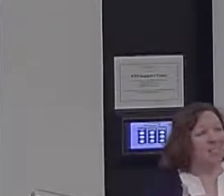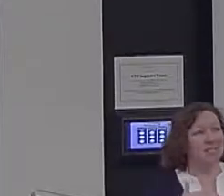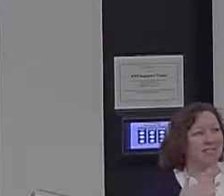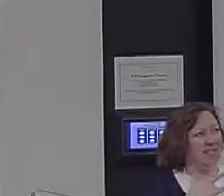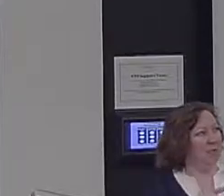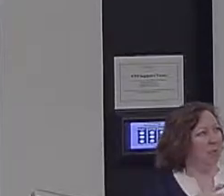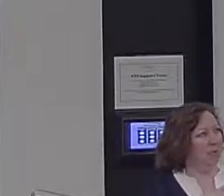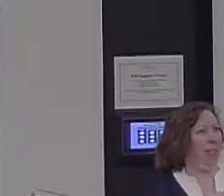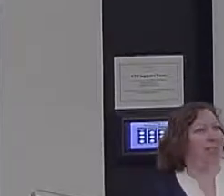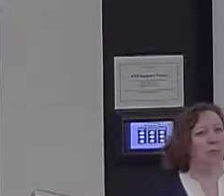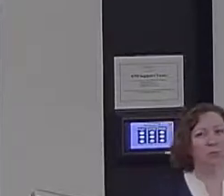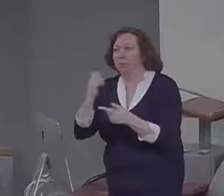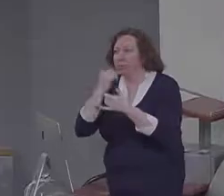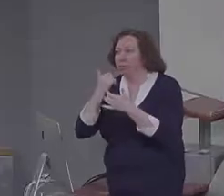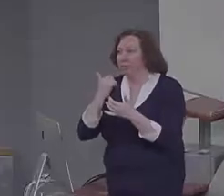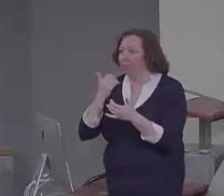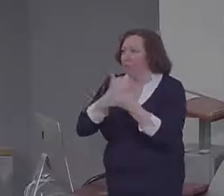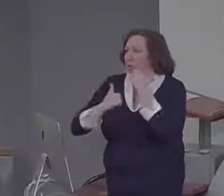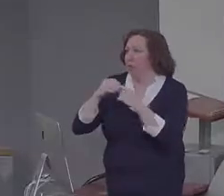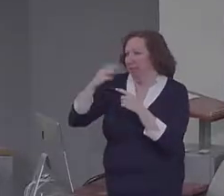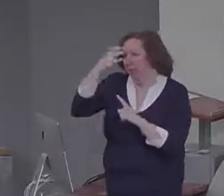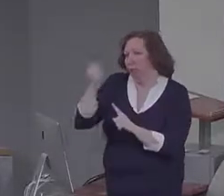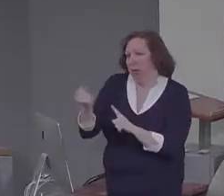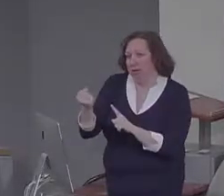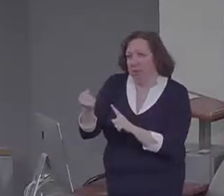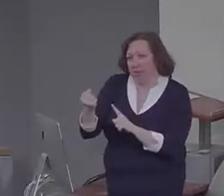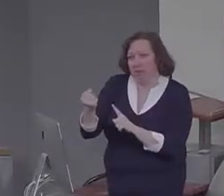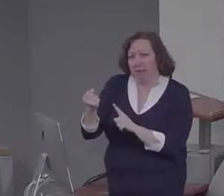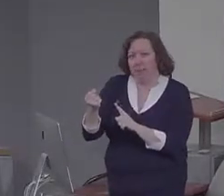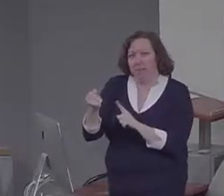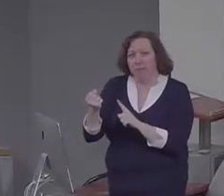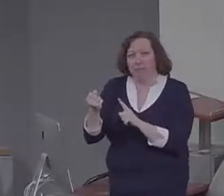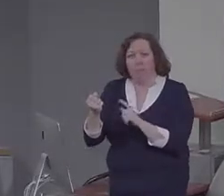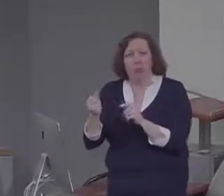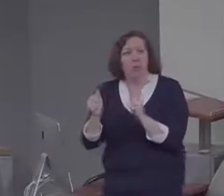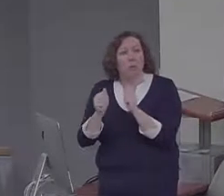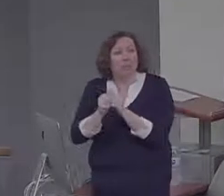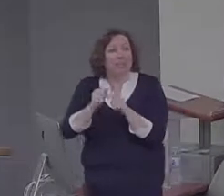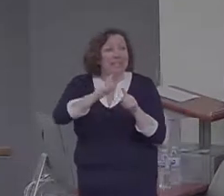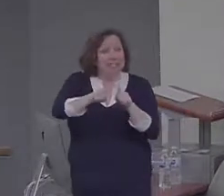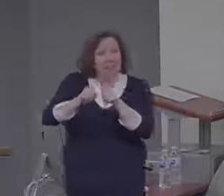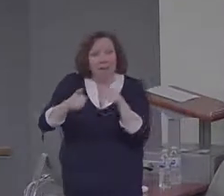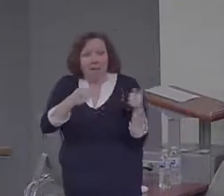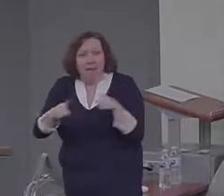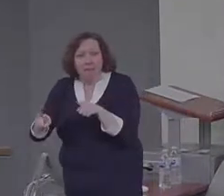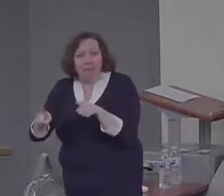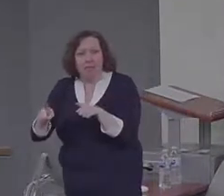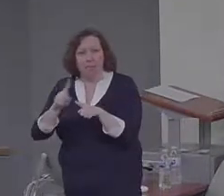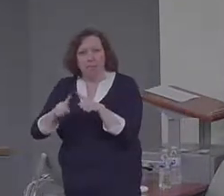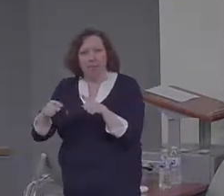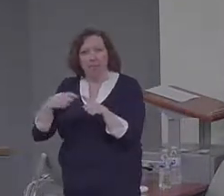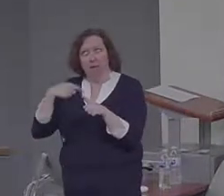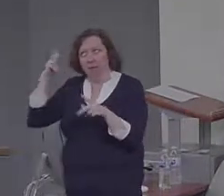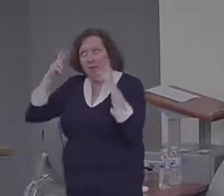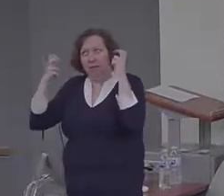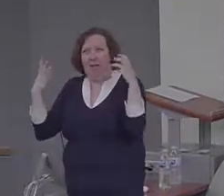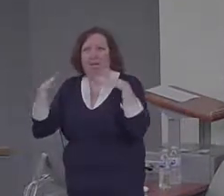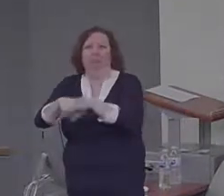miscombining elements of distinct but related events. So we think we've got some evidence now to support that central idea.